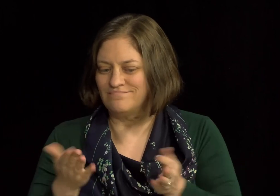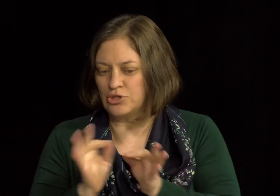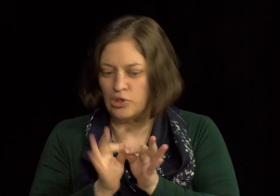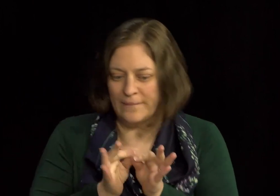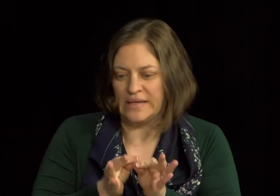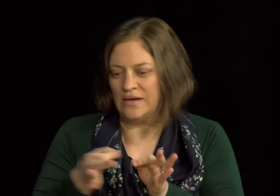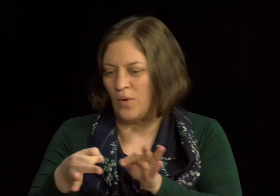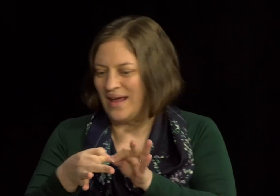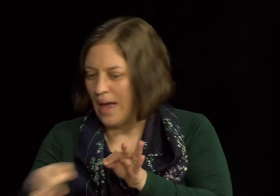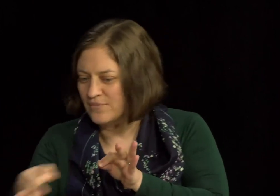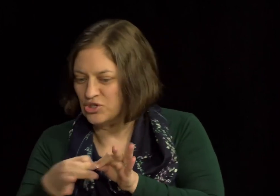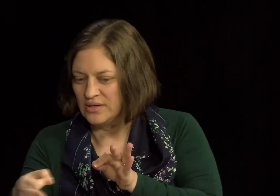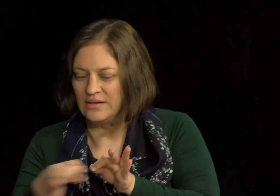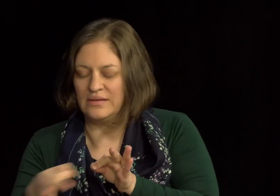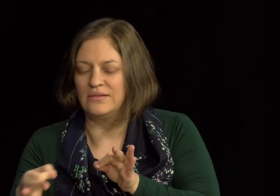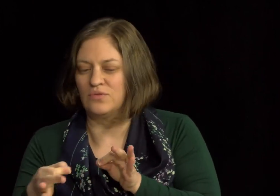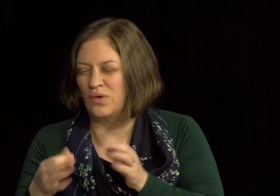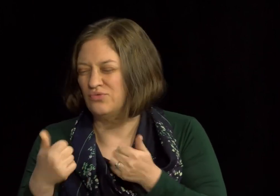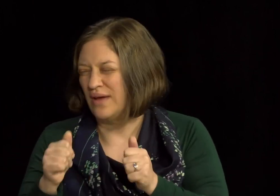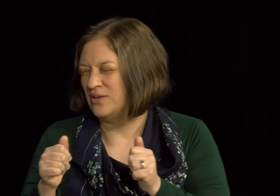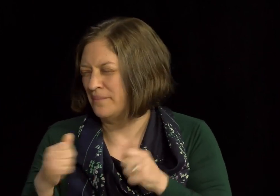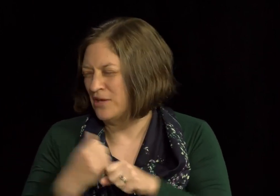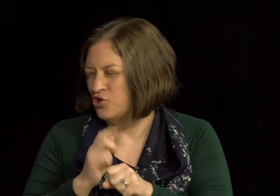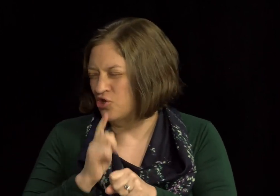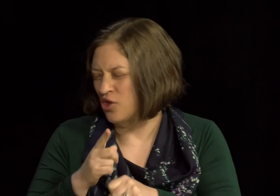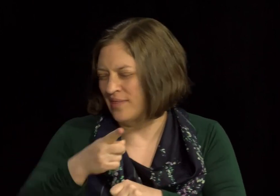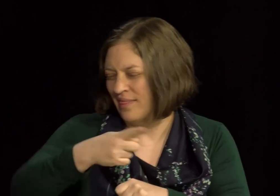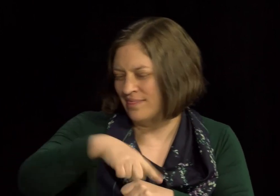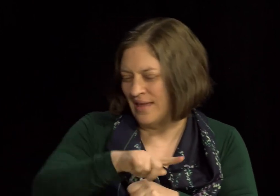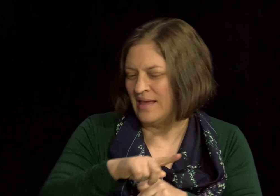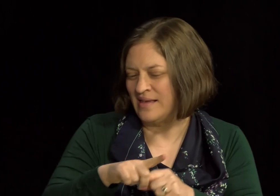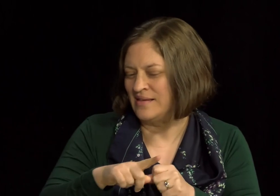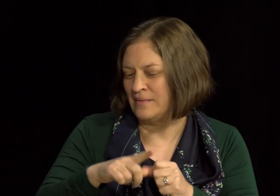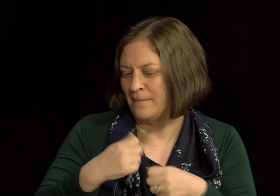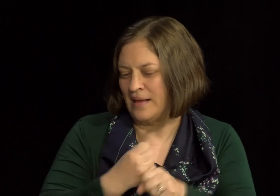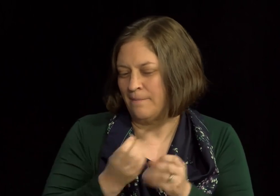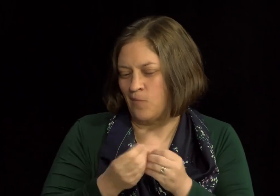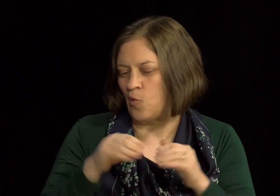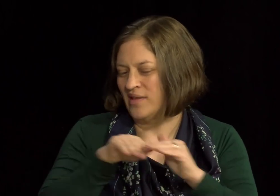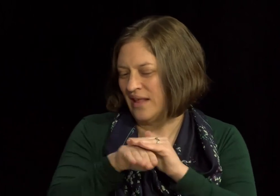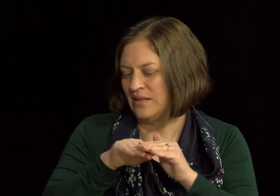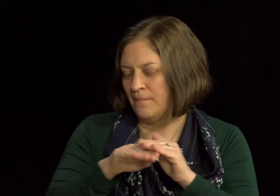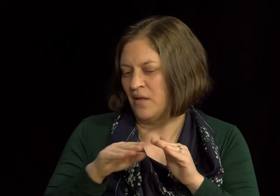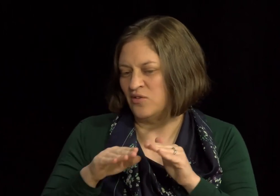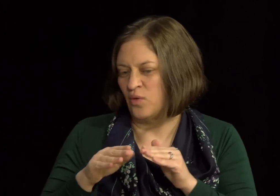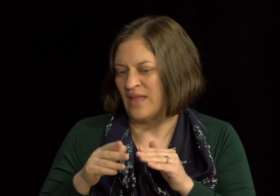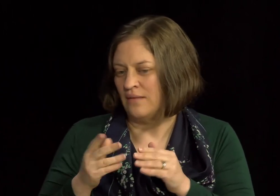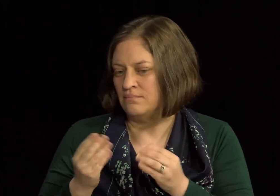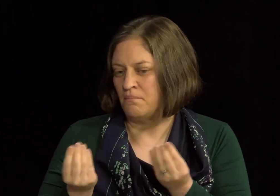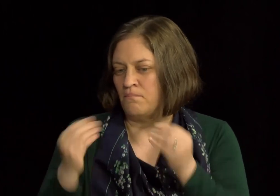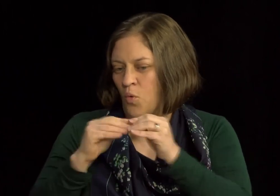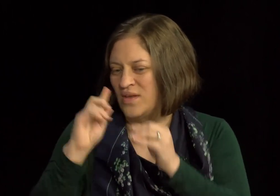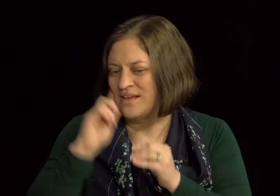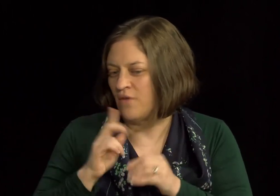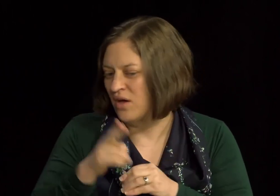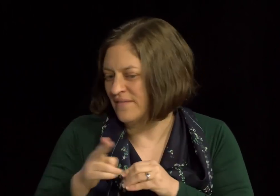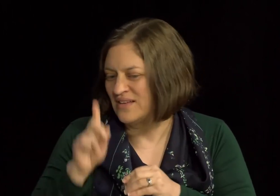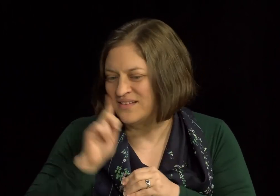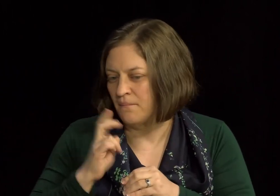necessarily provide interpreting or captioning services to make them accessible. So we want to make sure that there's better